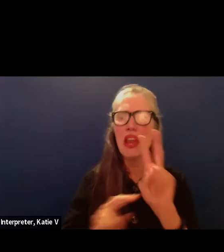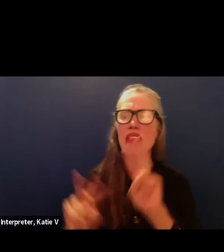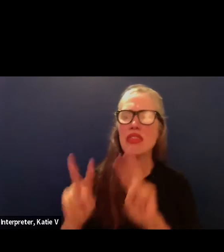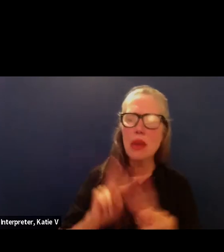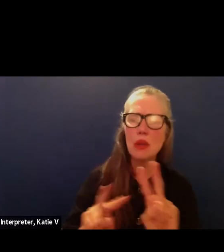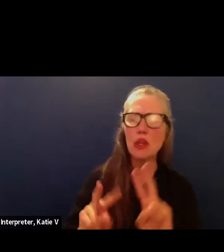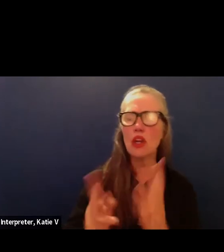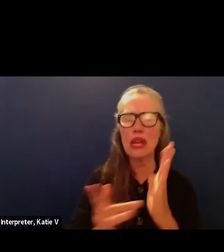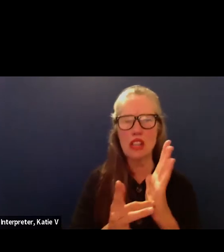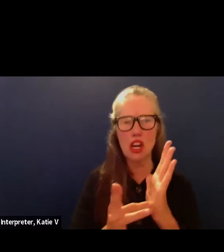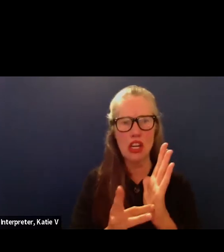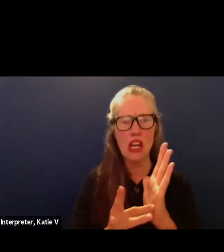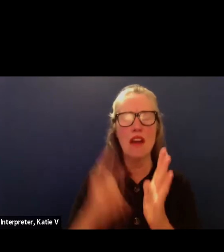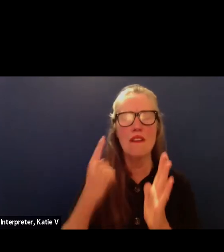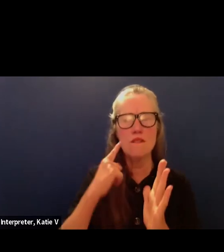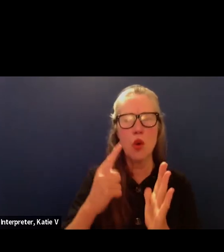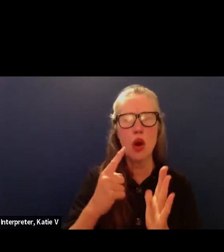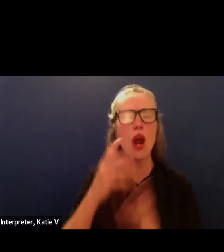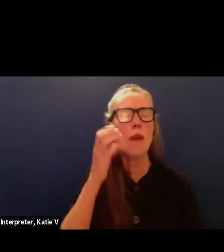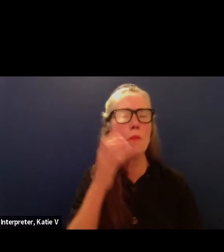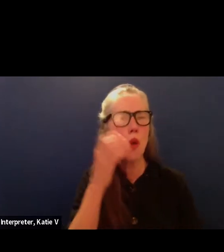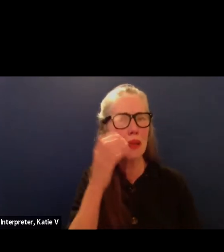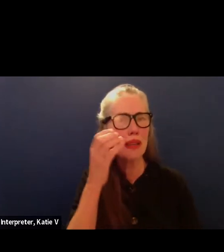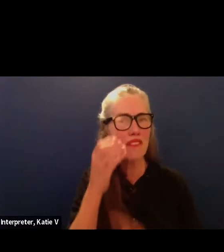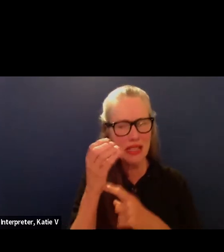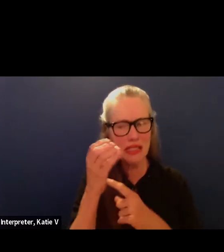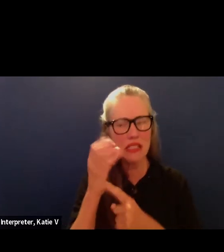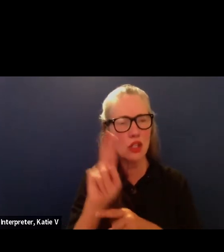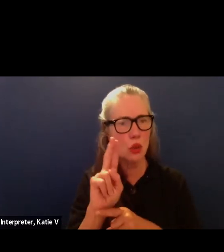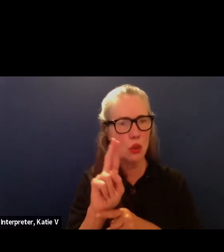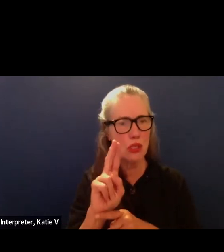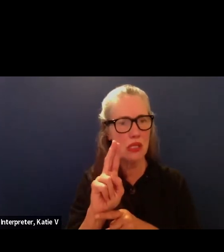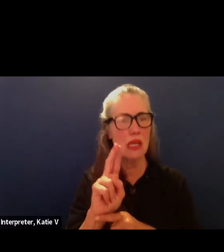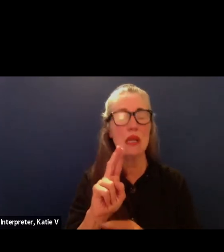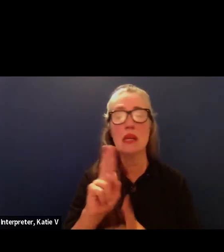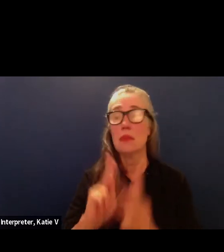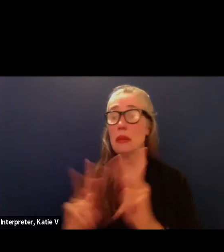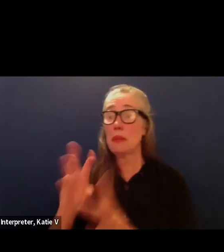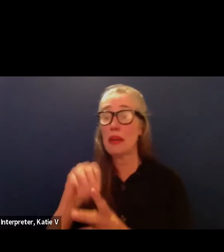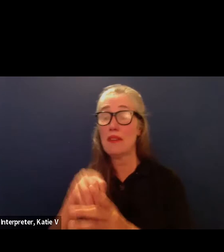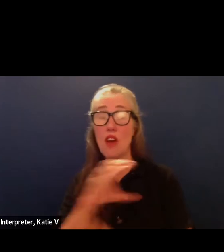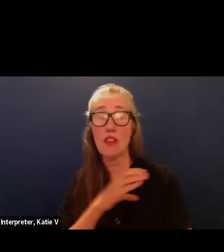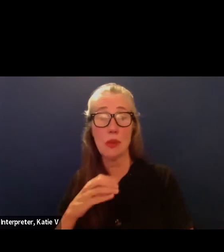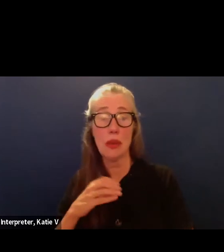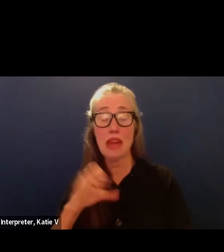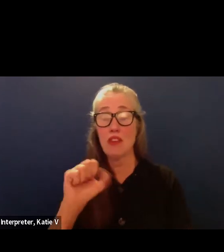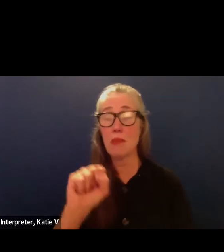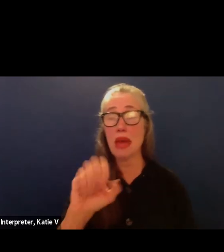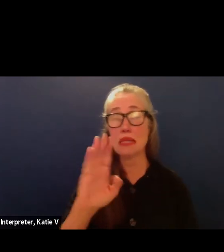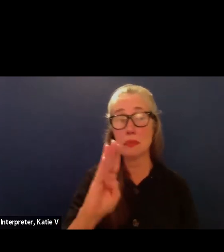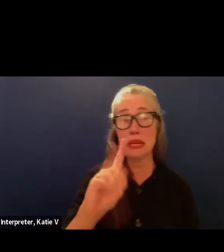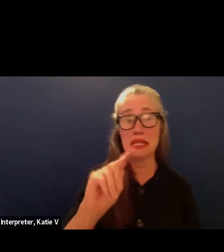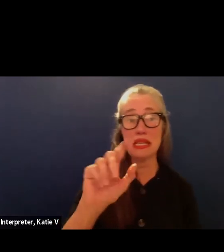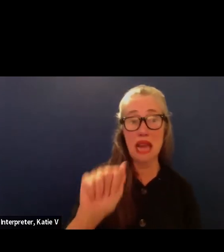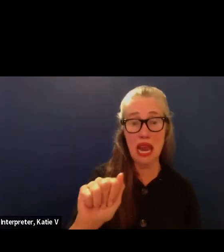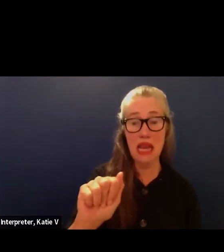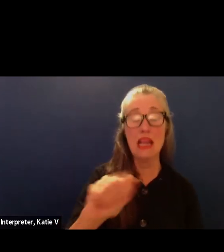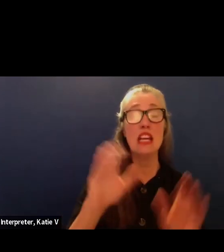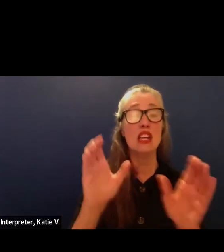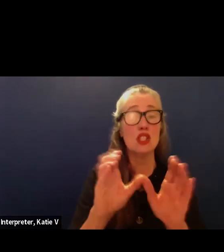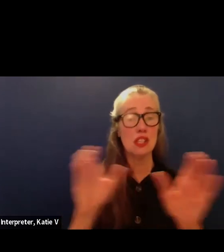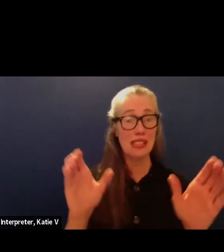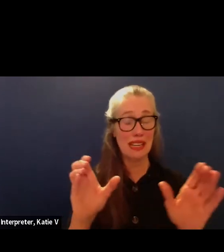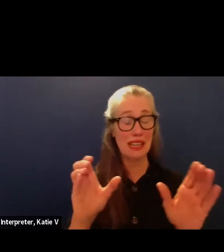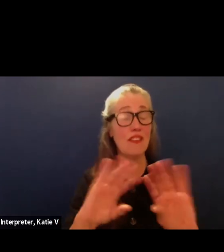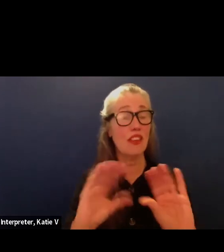technology and addressing mobile device use it'll be made up of folks from both sbta and certificate staff and